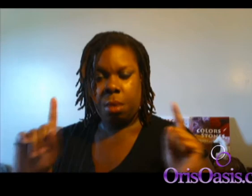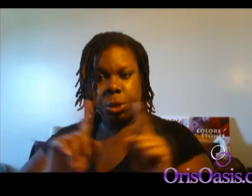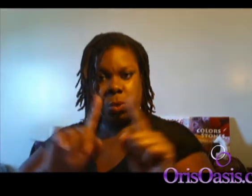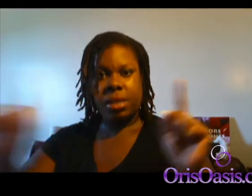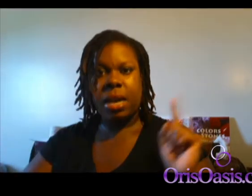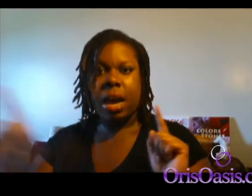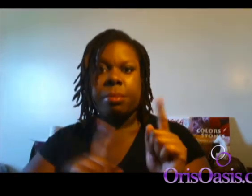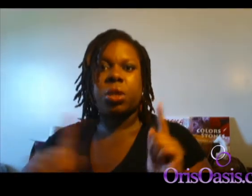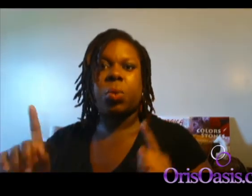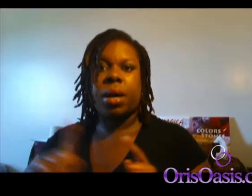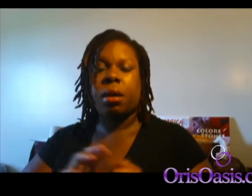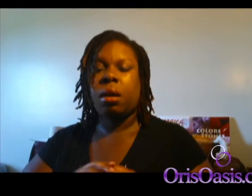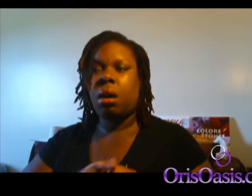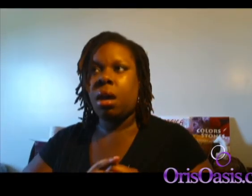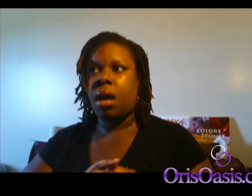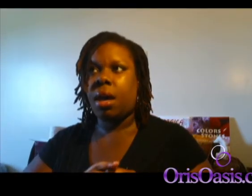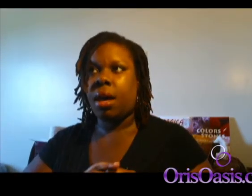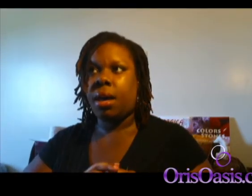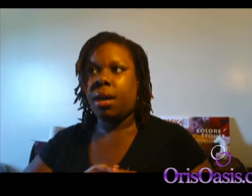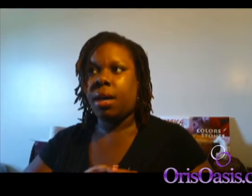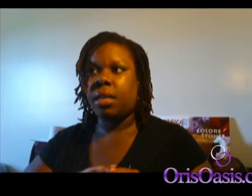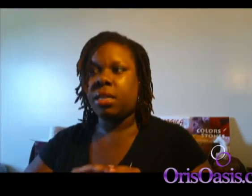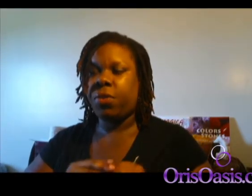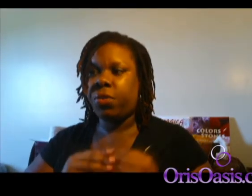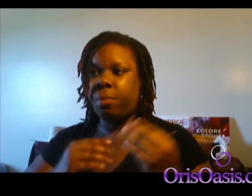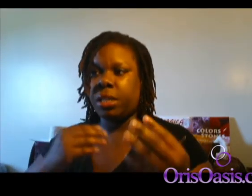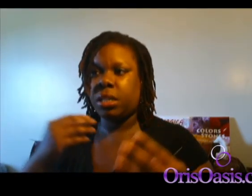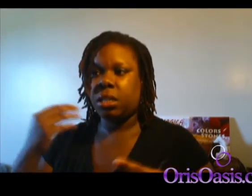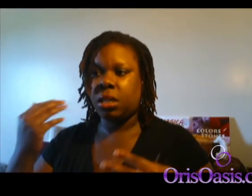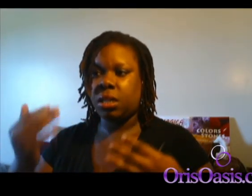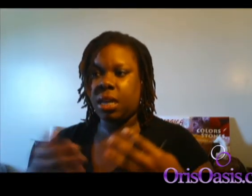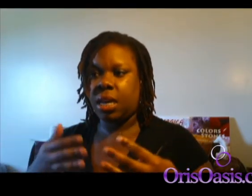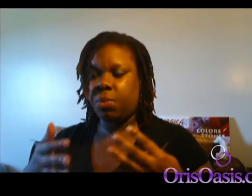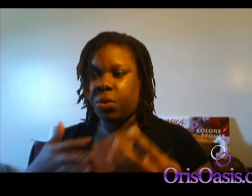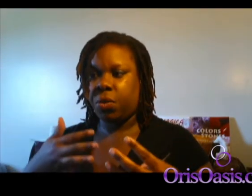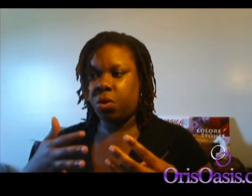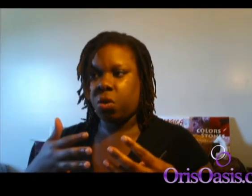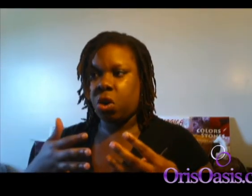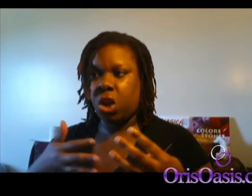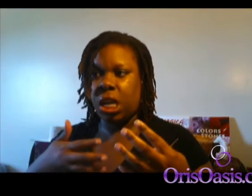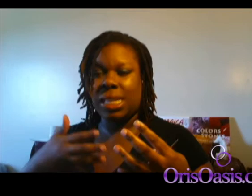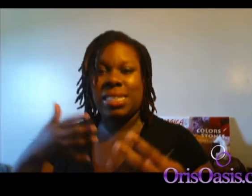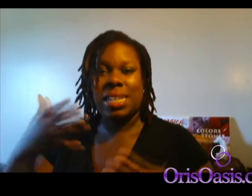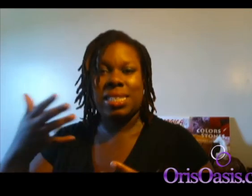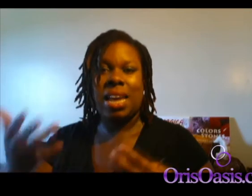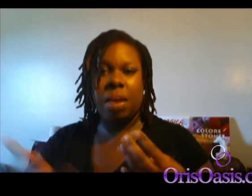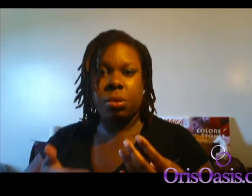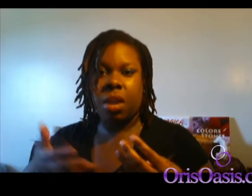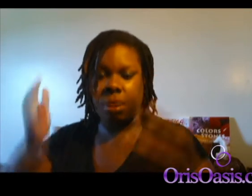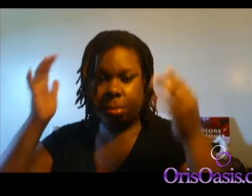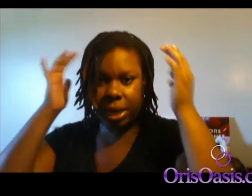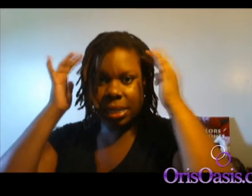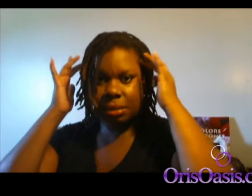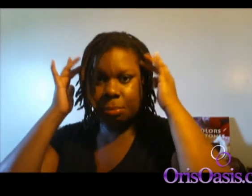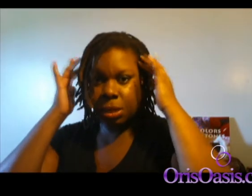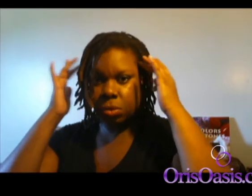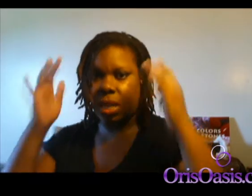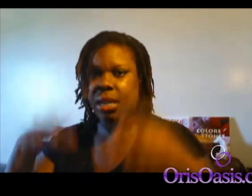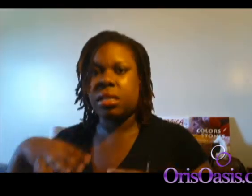between times, in a way. Uh, the fifth dimension does a lot with, you know, on, in a sense, time traveling, but it's mental. Not necessarily